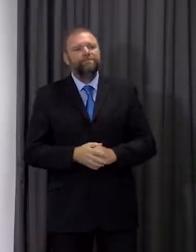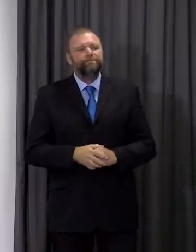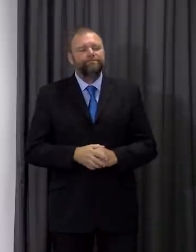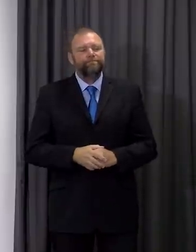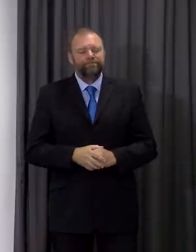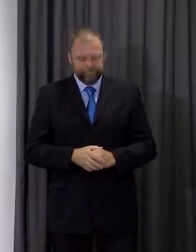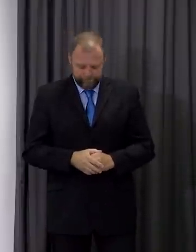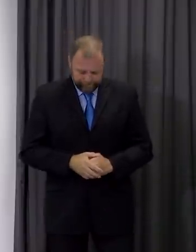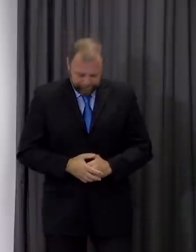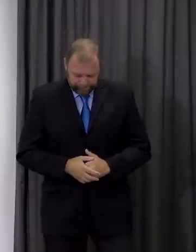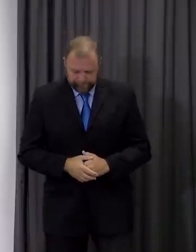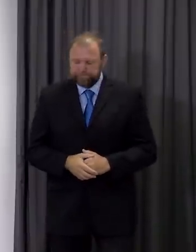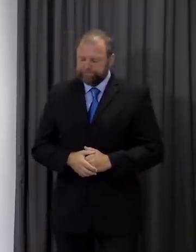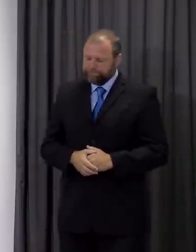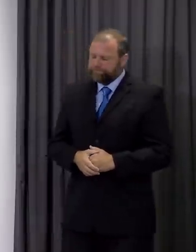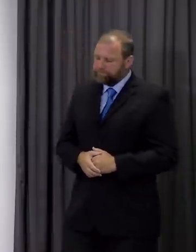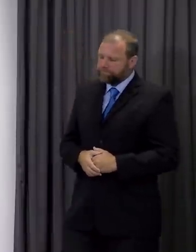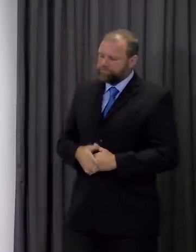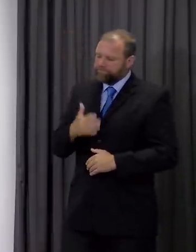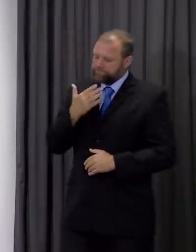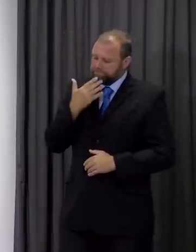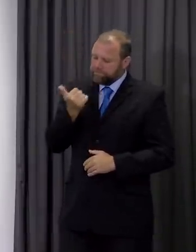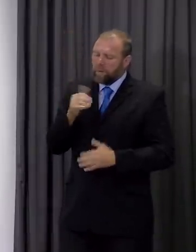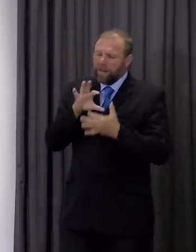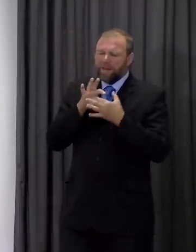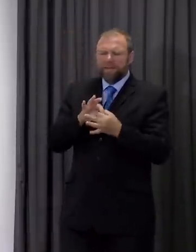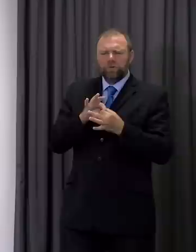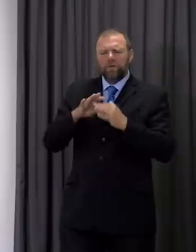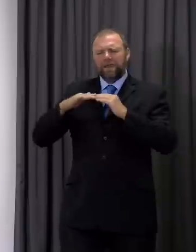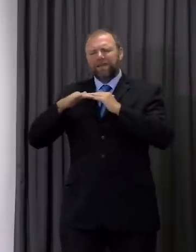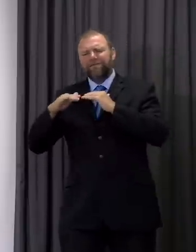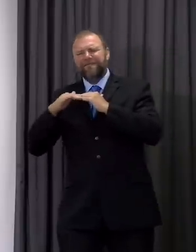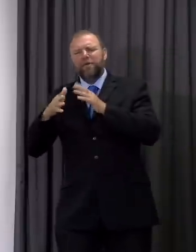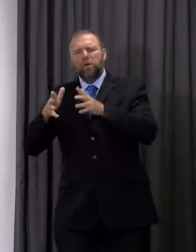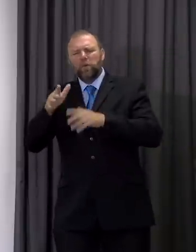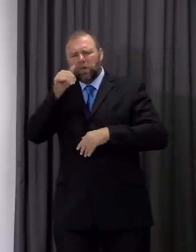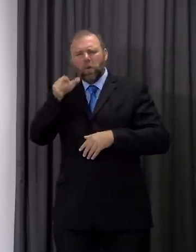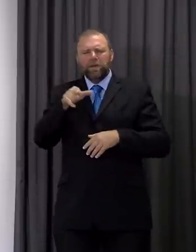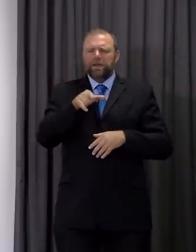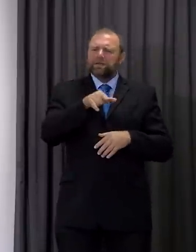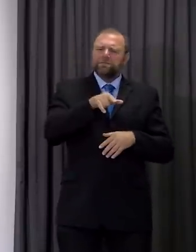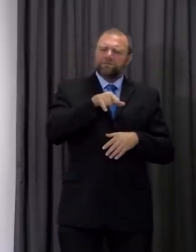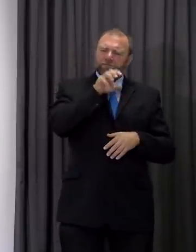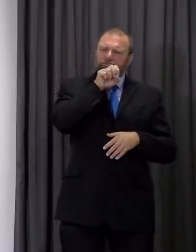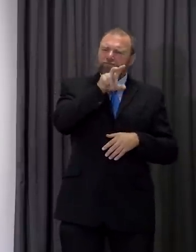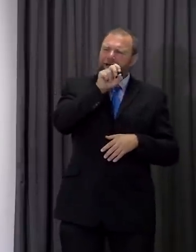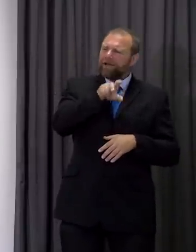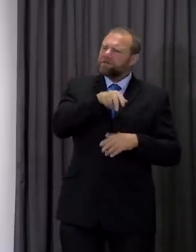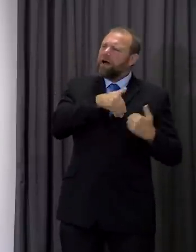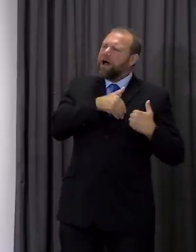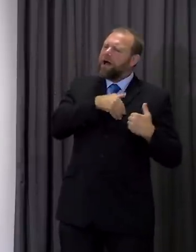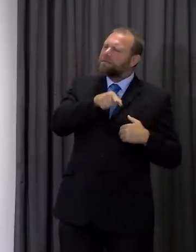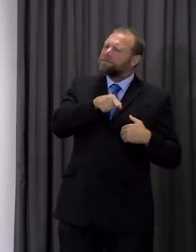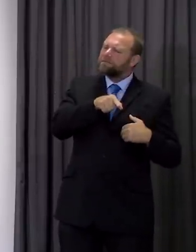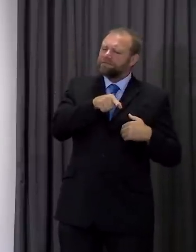Thank you and with regards to the plans for field hospitals we know the Braggins Heart Hospital will now be the commission handed back to